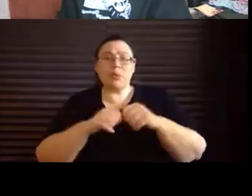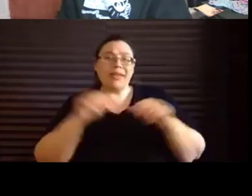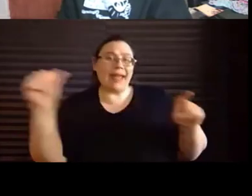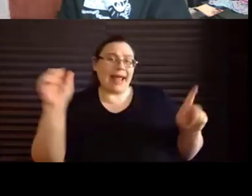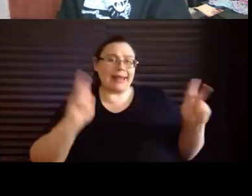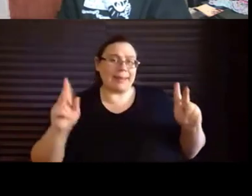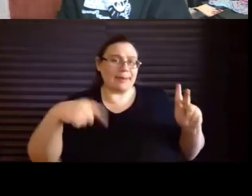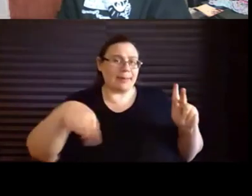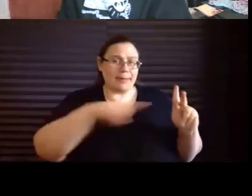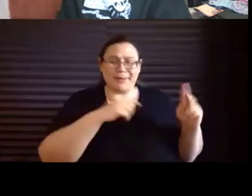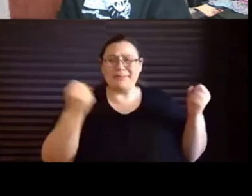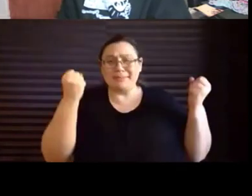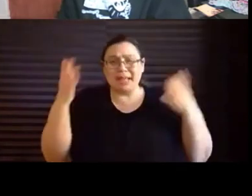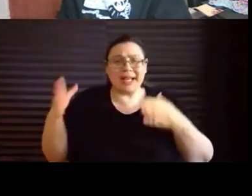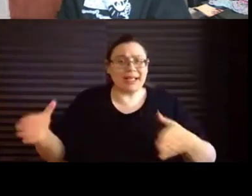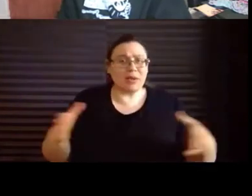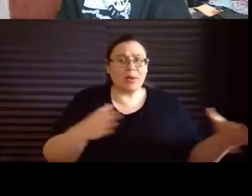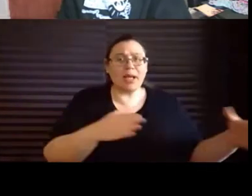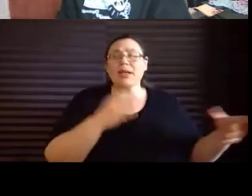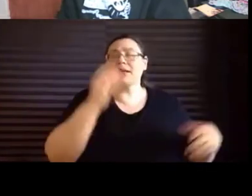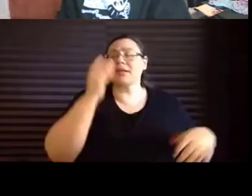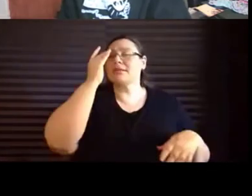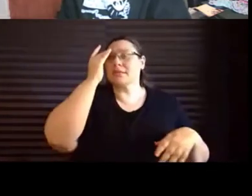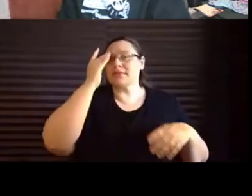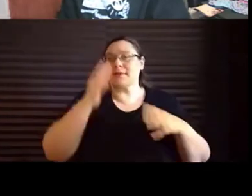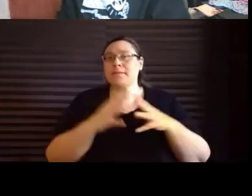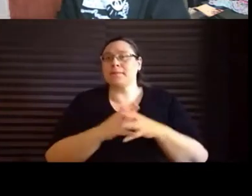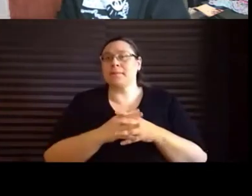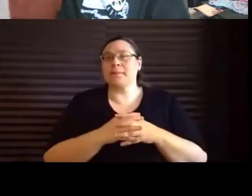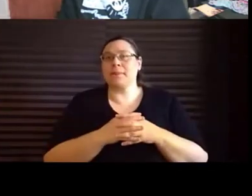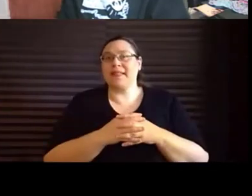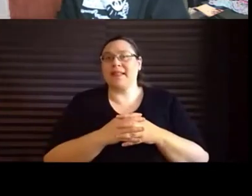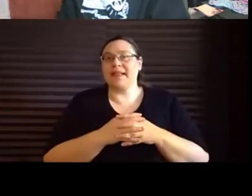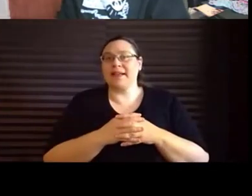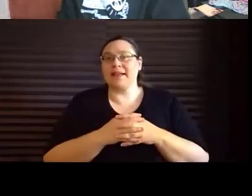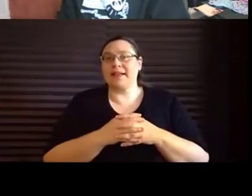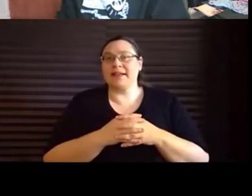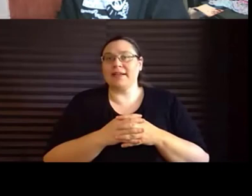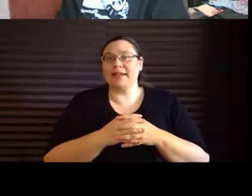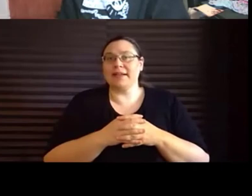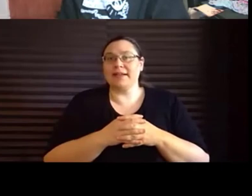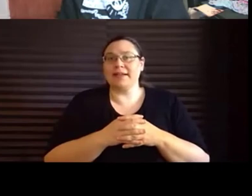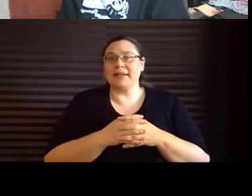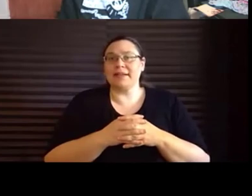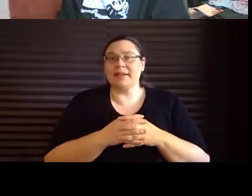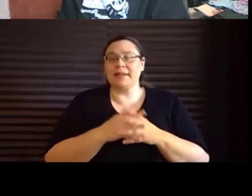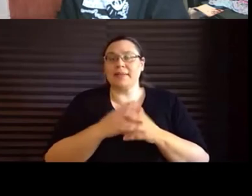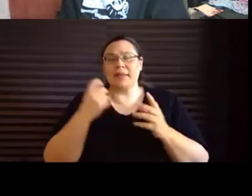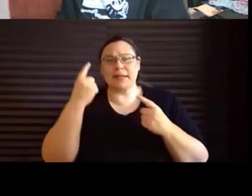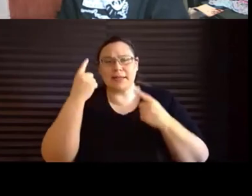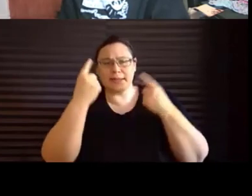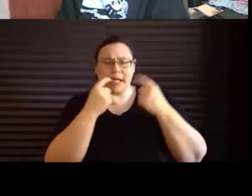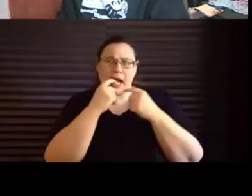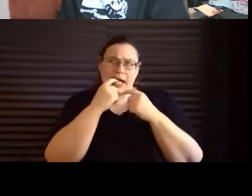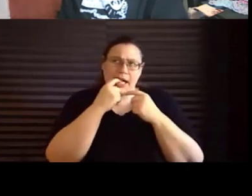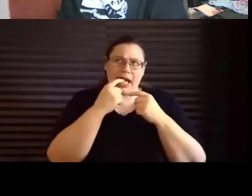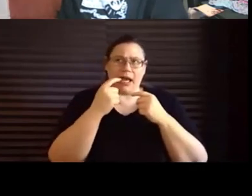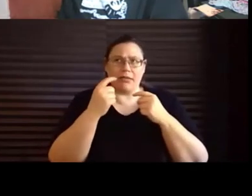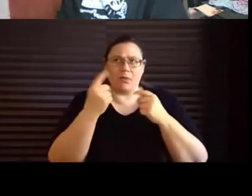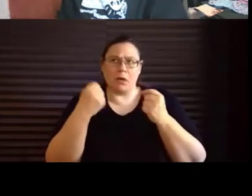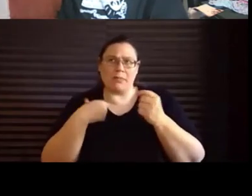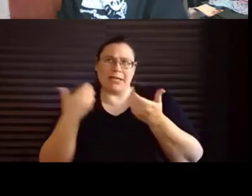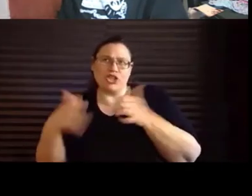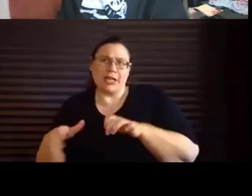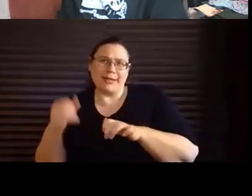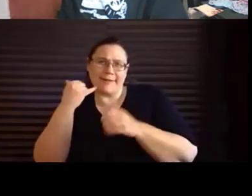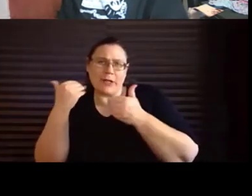many ways uh because they're they're weighing you know okay what are my odds on this and what are my odds on that